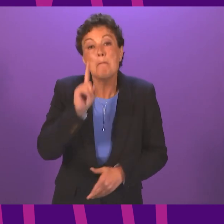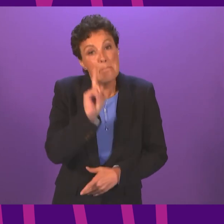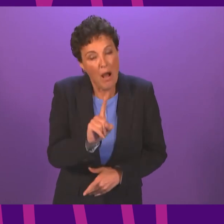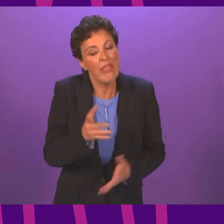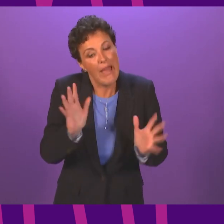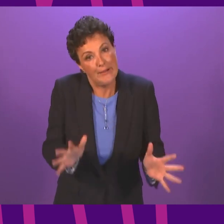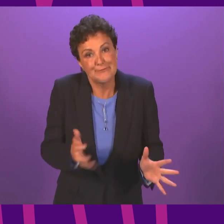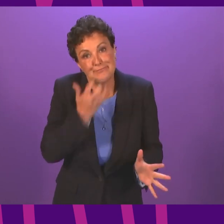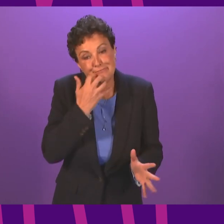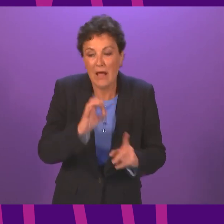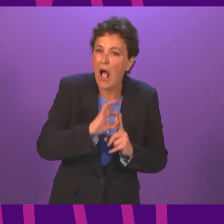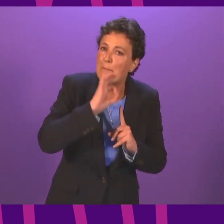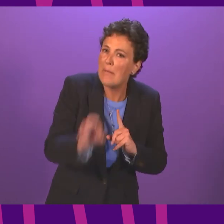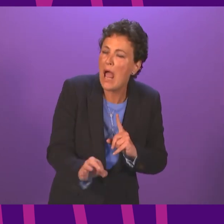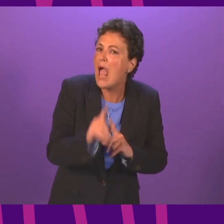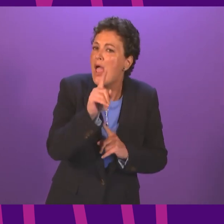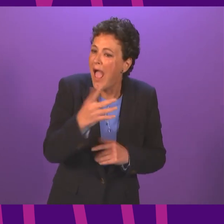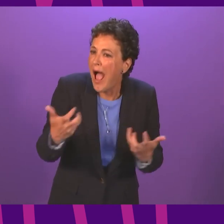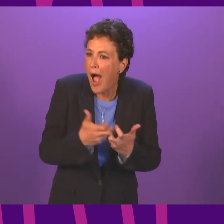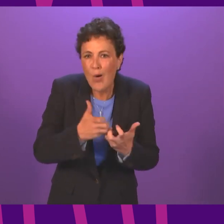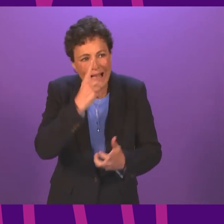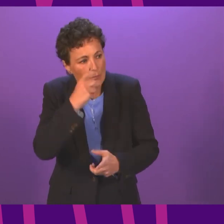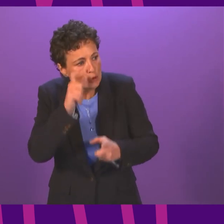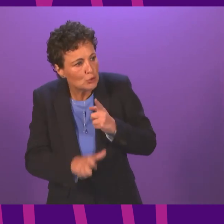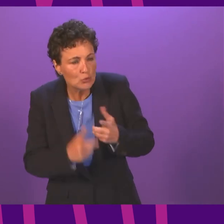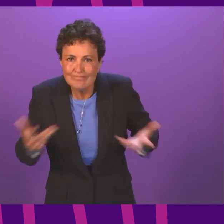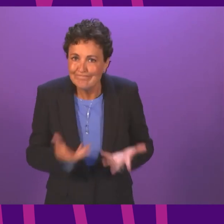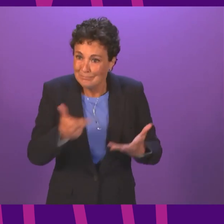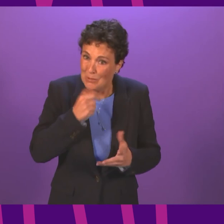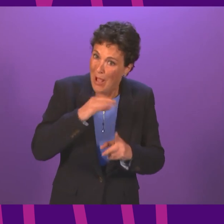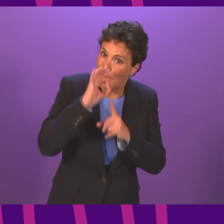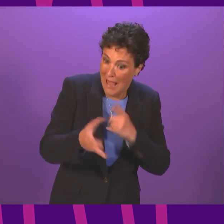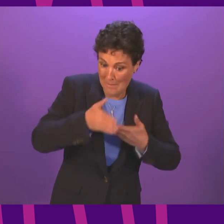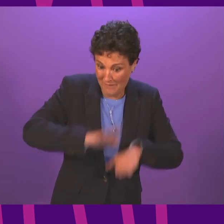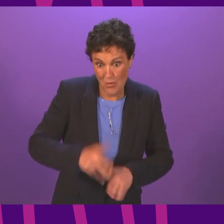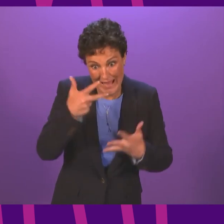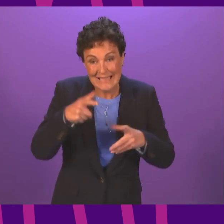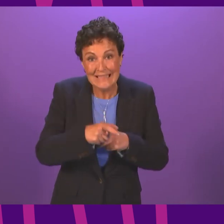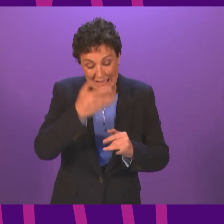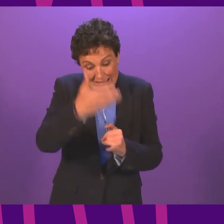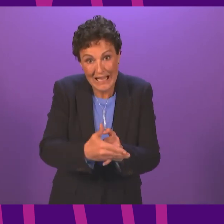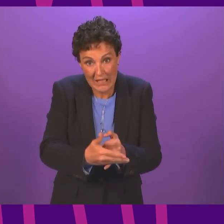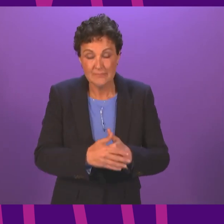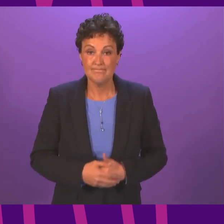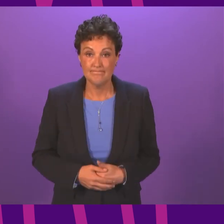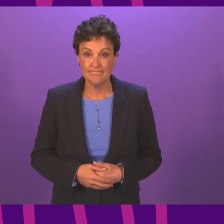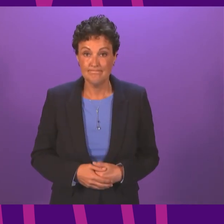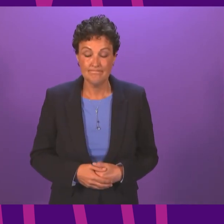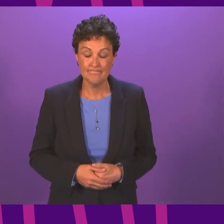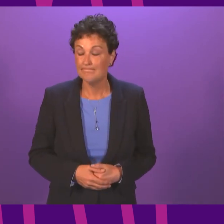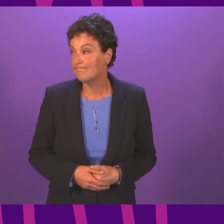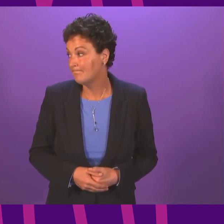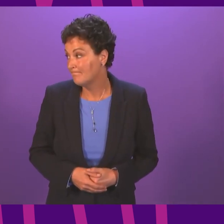all EU nationals to apply before the deadline cabinet secretary I completely agree with the member that the upcoming deadline poses